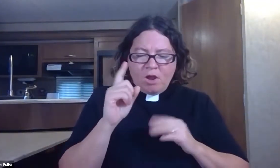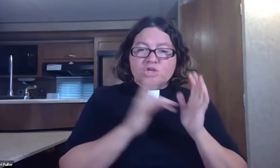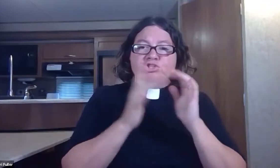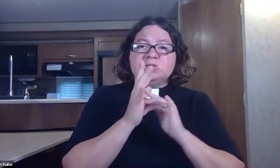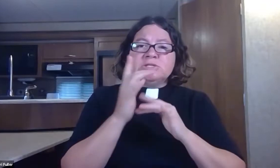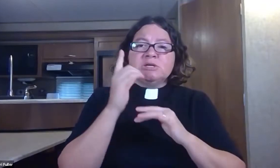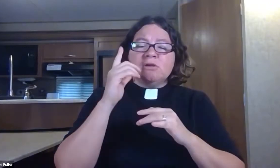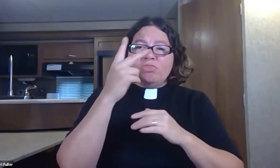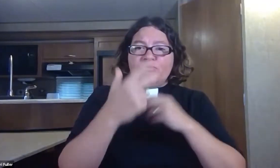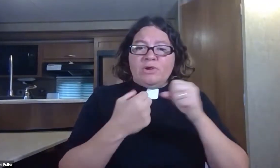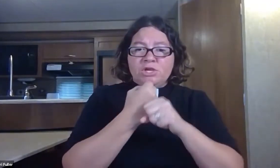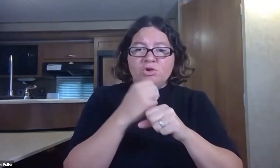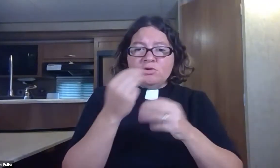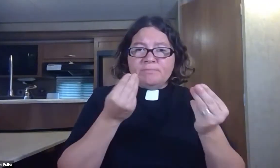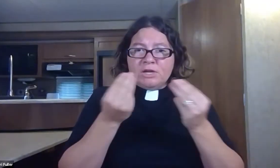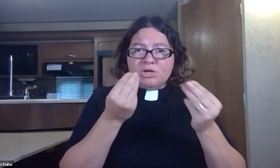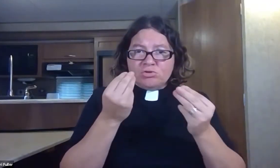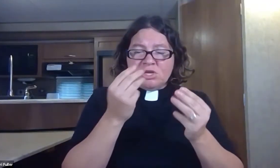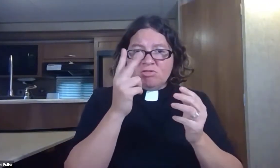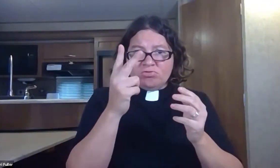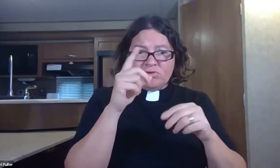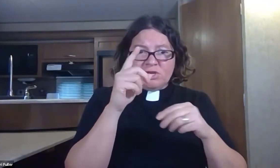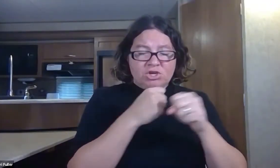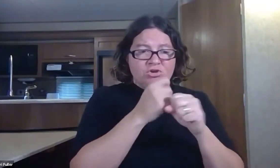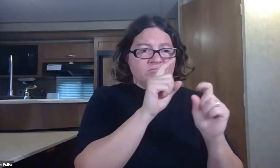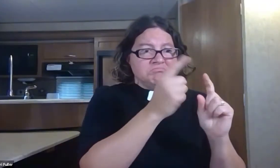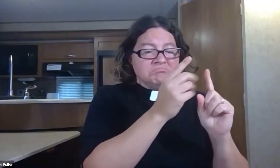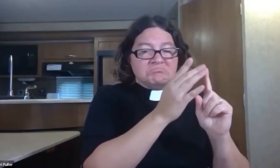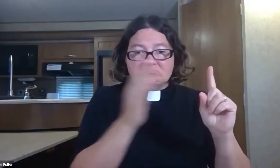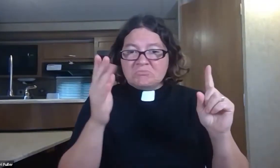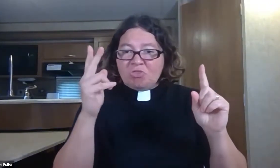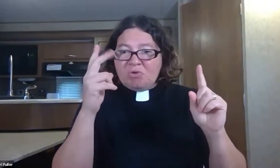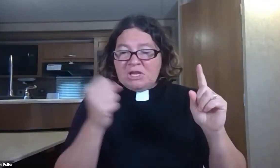We see many times in the three years of Jesus' ministry in the New Testament